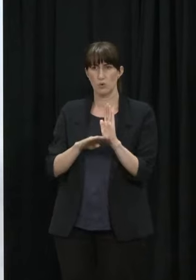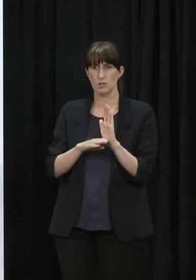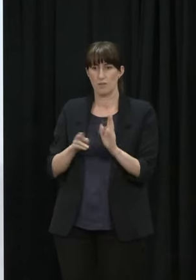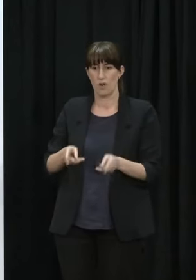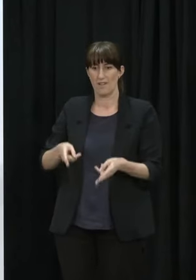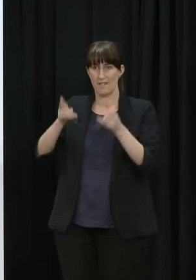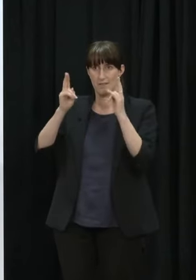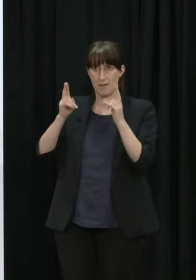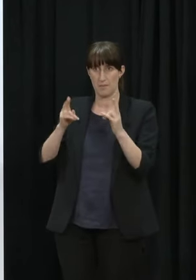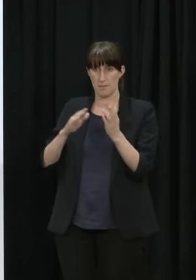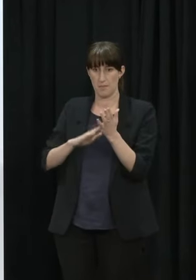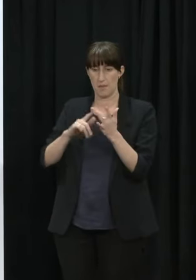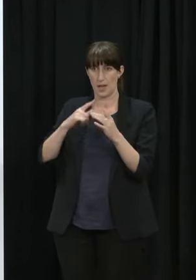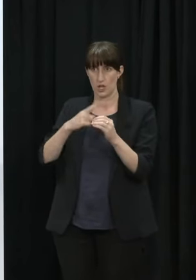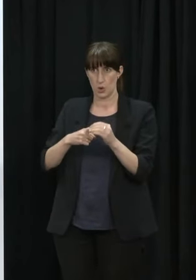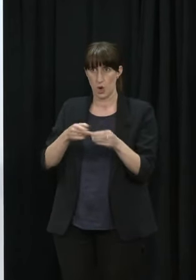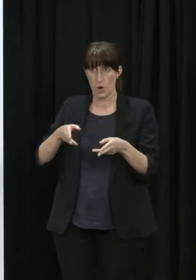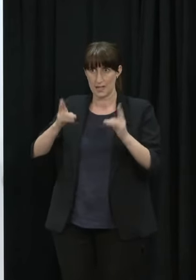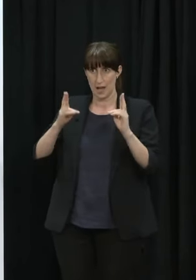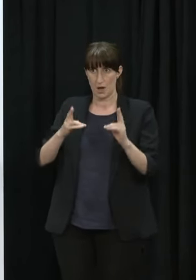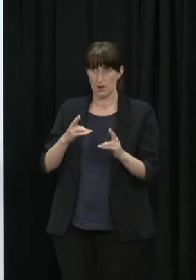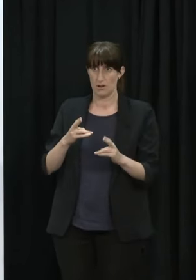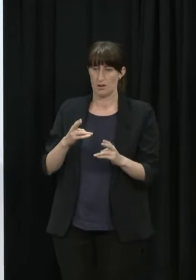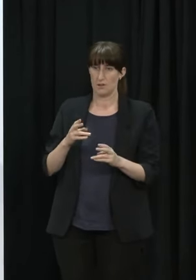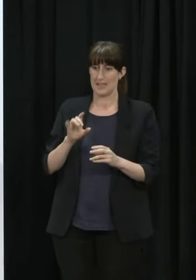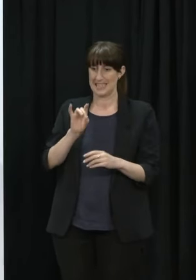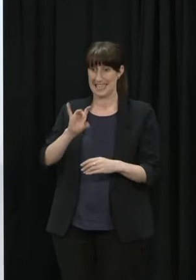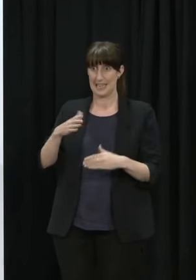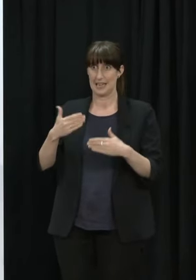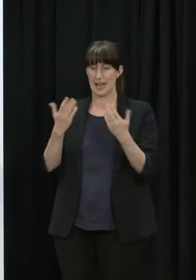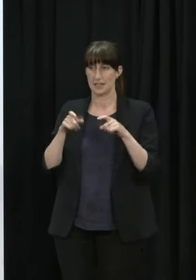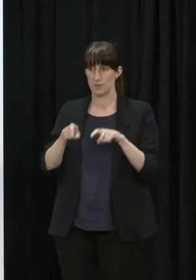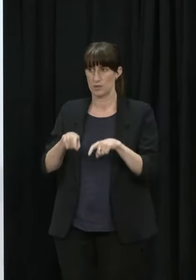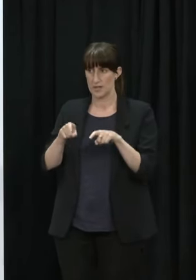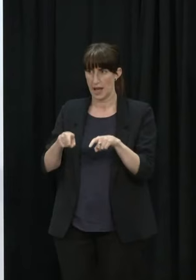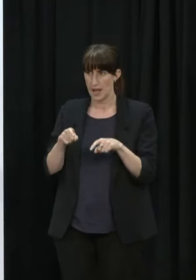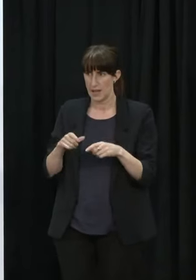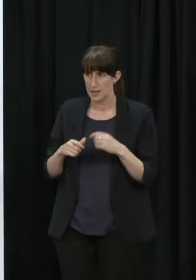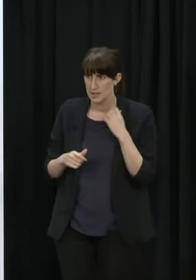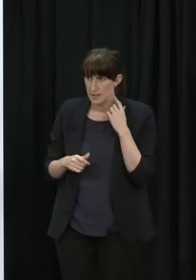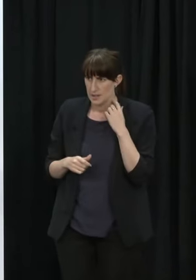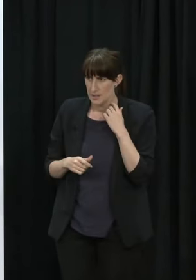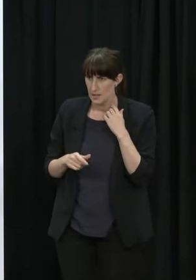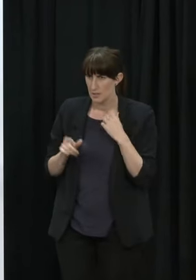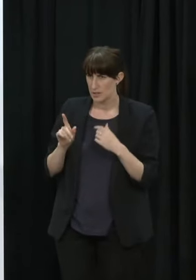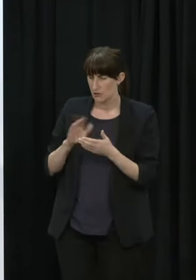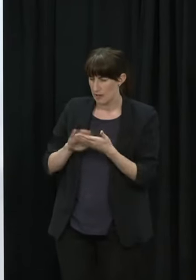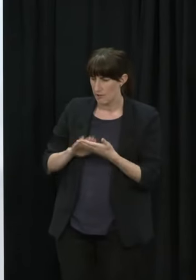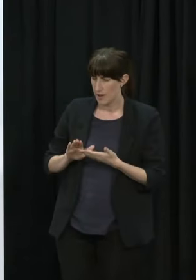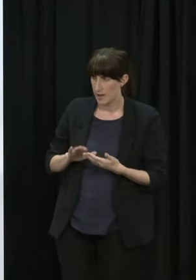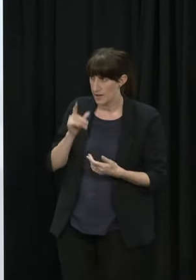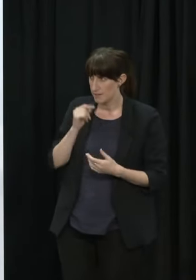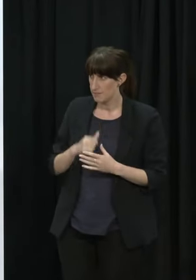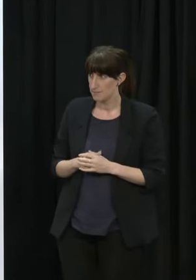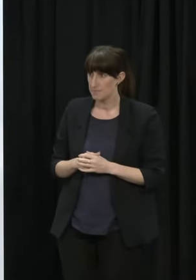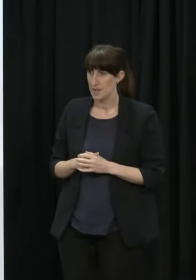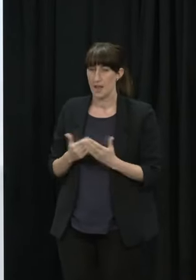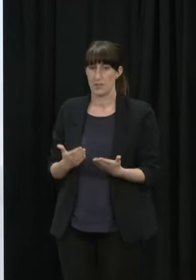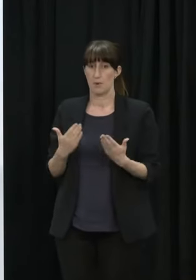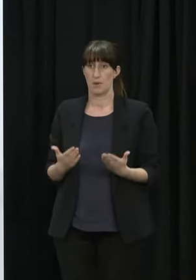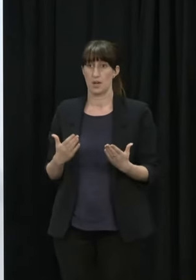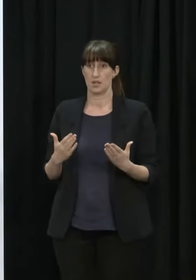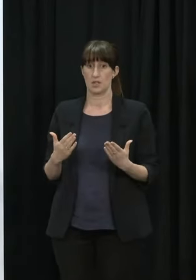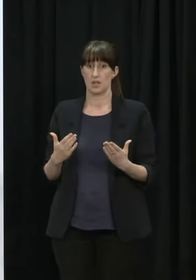is moving too or are you bringing them together so that end of Feb is when you're intending to open up At this point it's all together